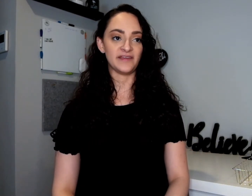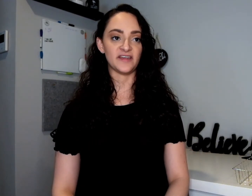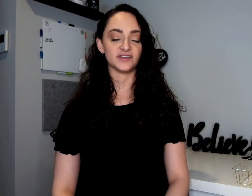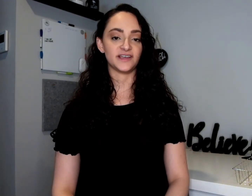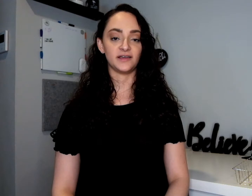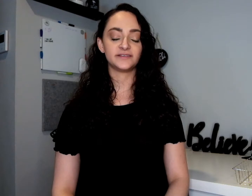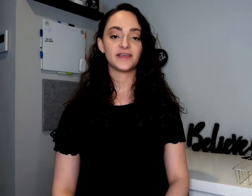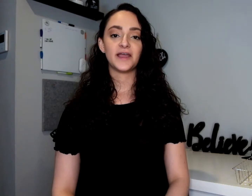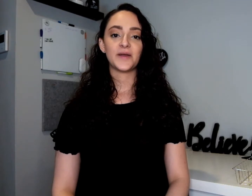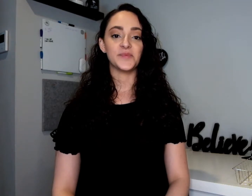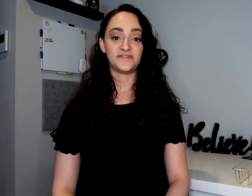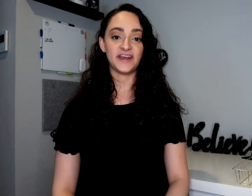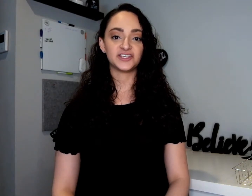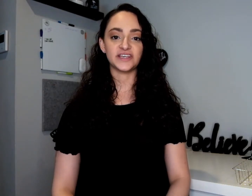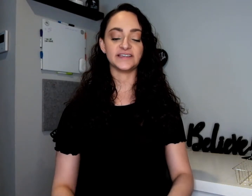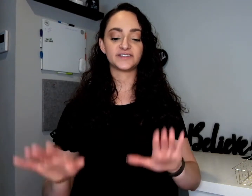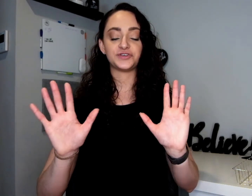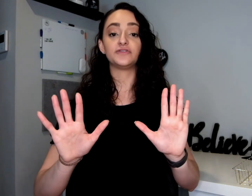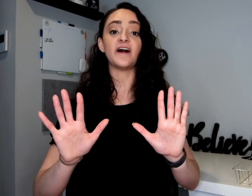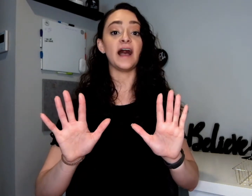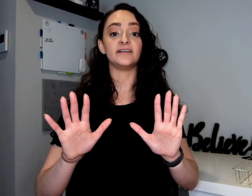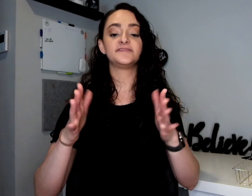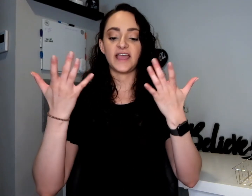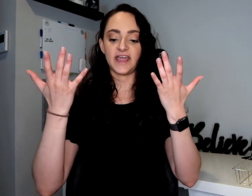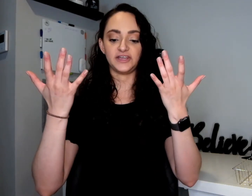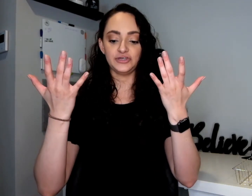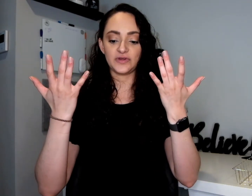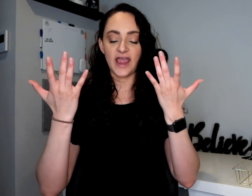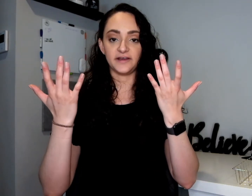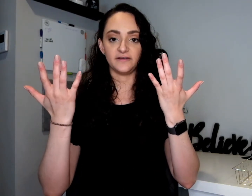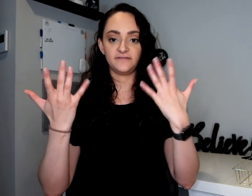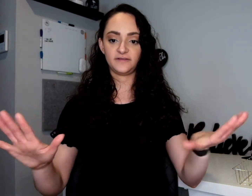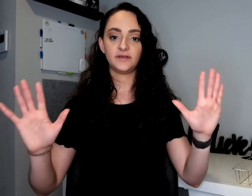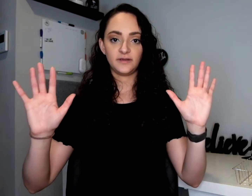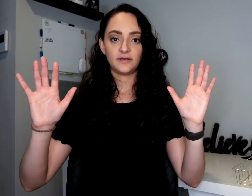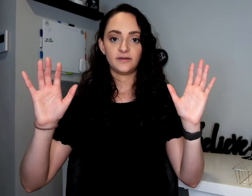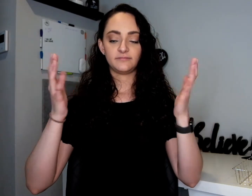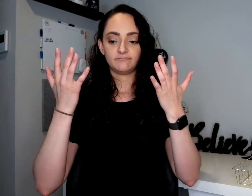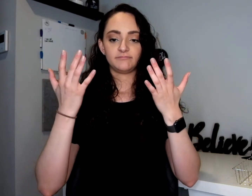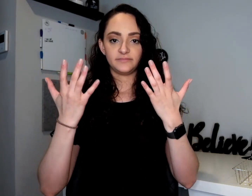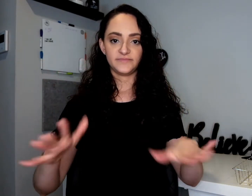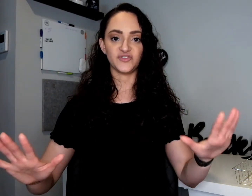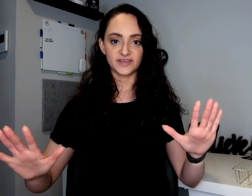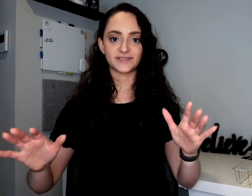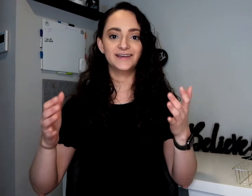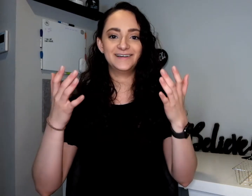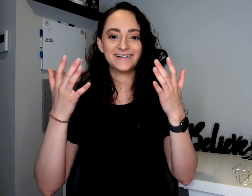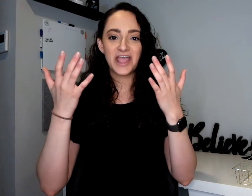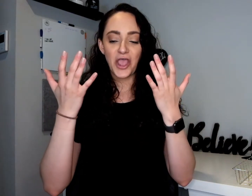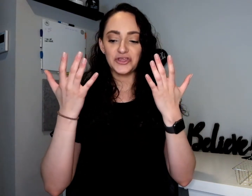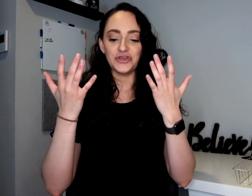favorite signs. But finish is two Fives and you kind of do this. You